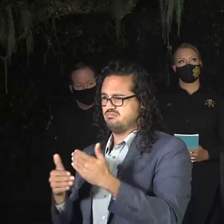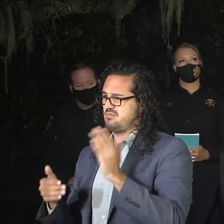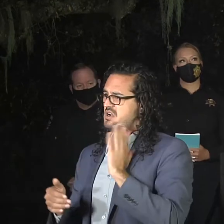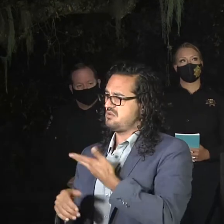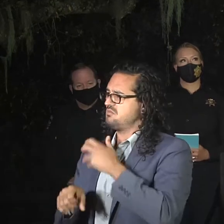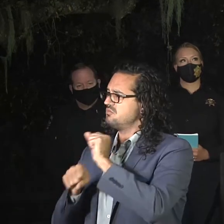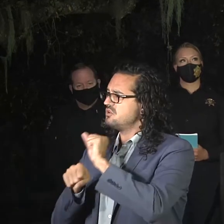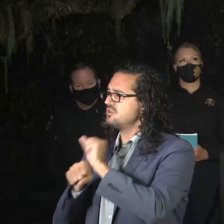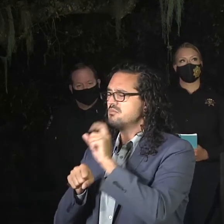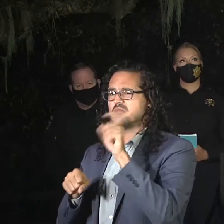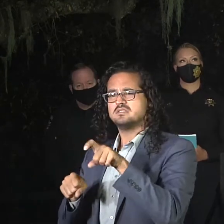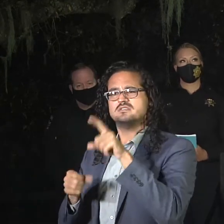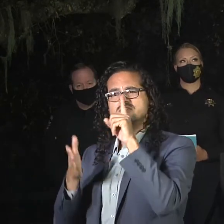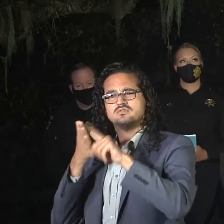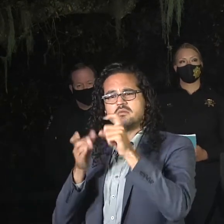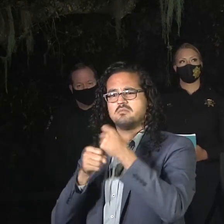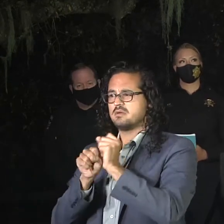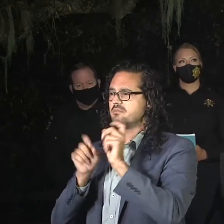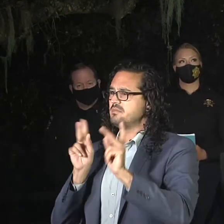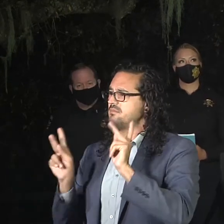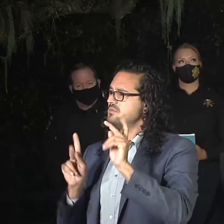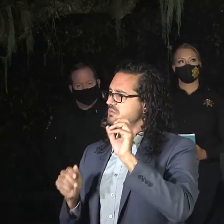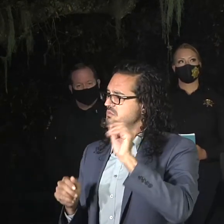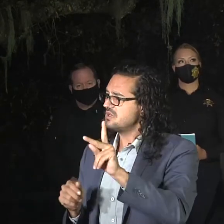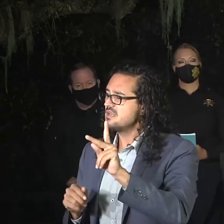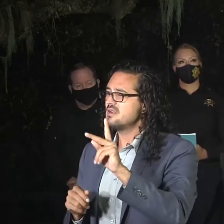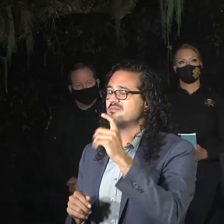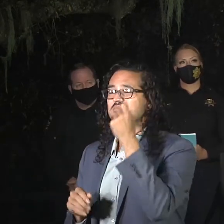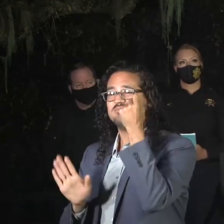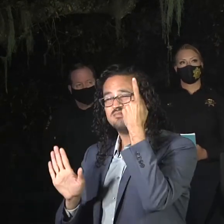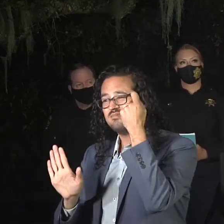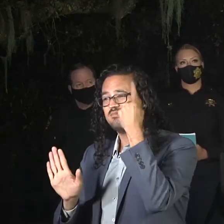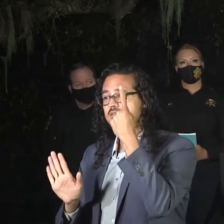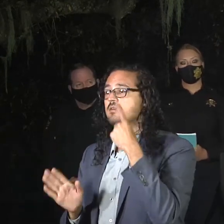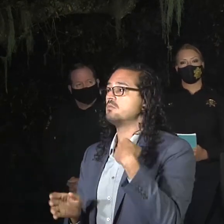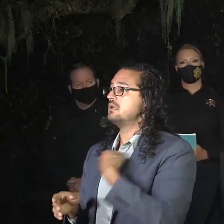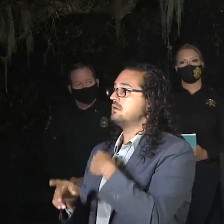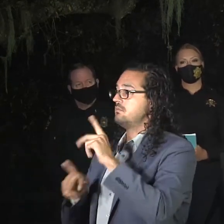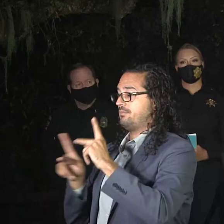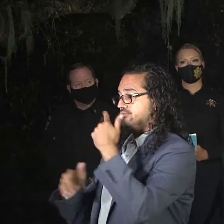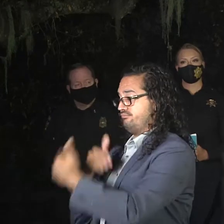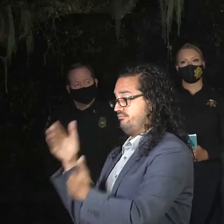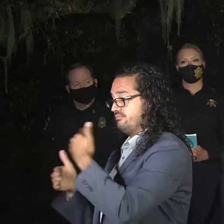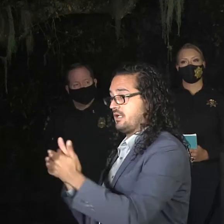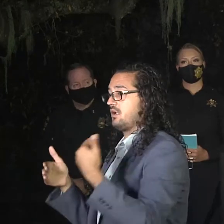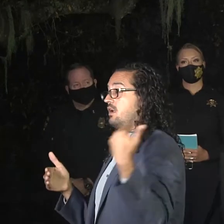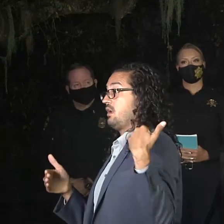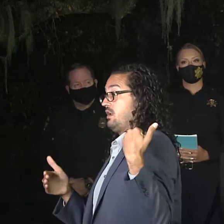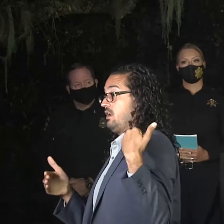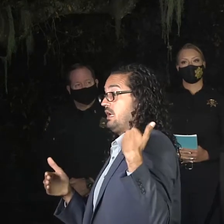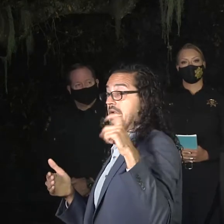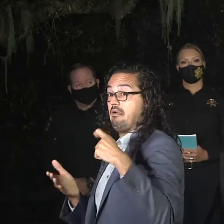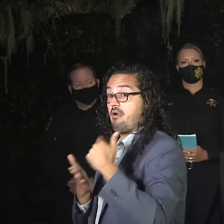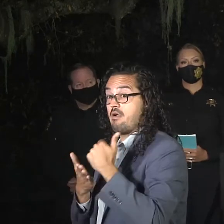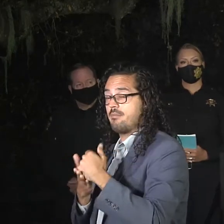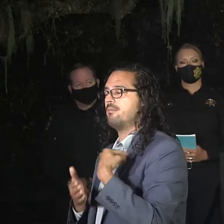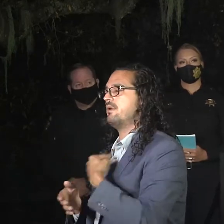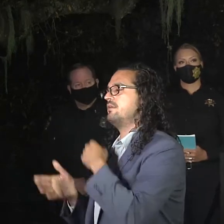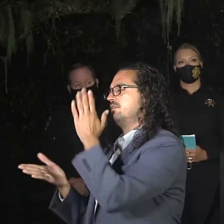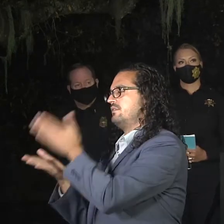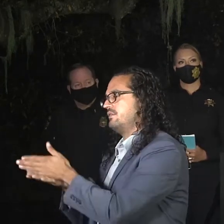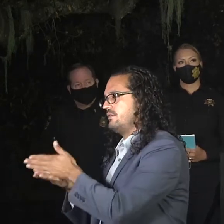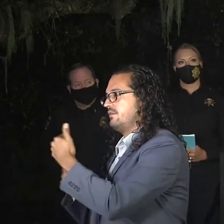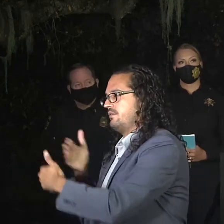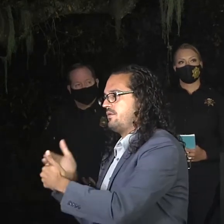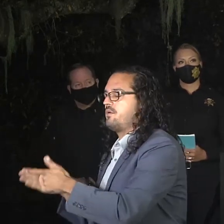doing that, you know, so that it doesn't divide our resources. But nonetheless, if we find this person, I will definitely let you know. And that's what we're